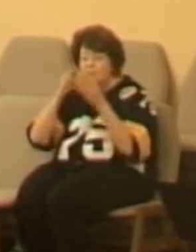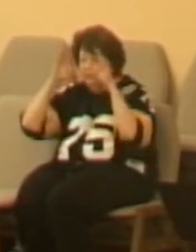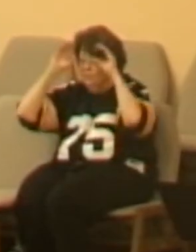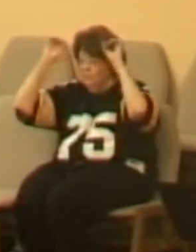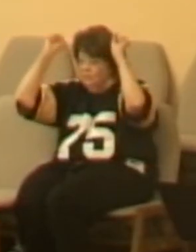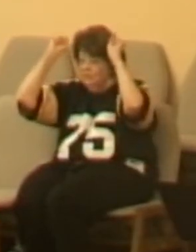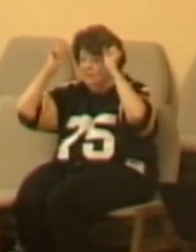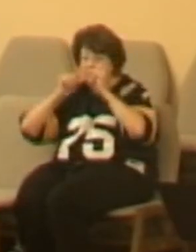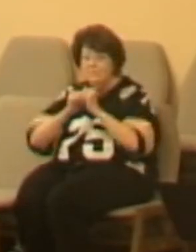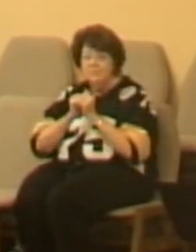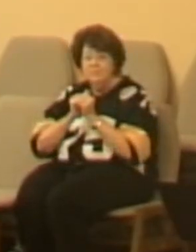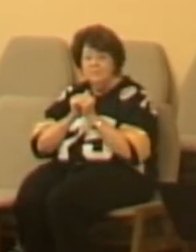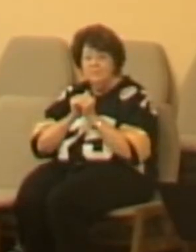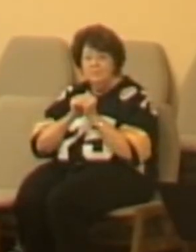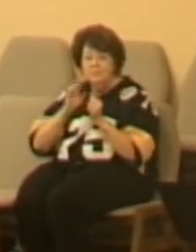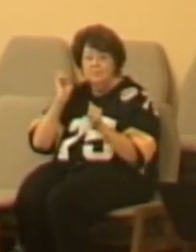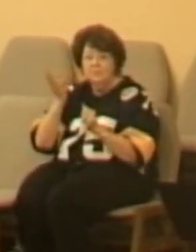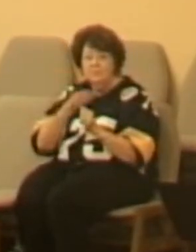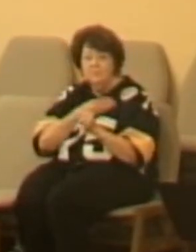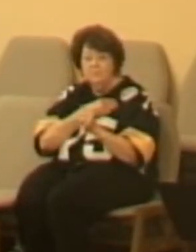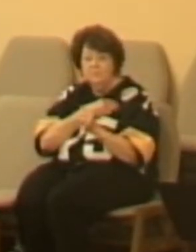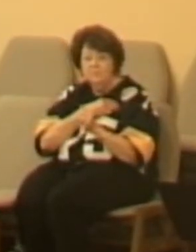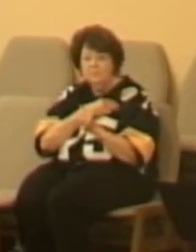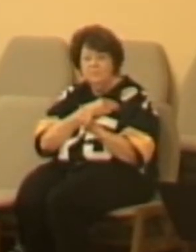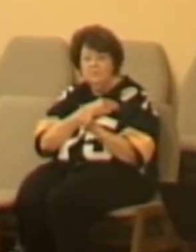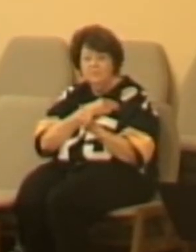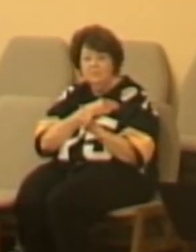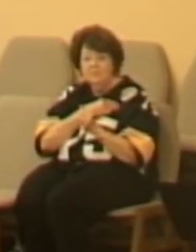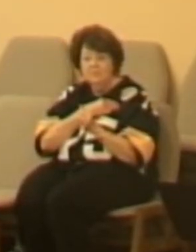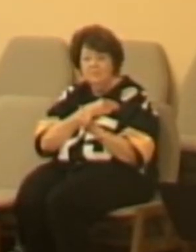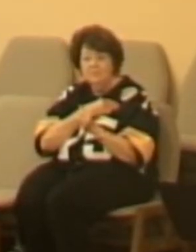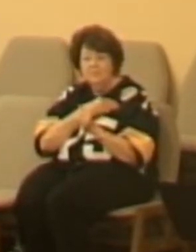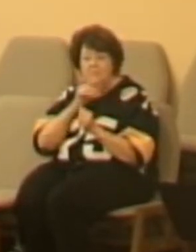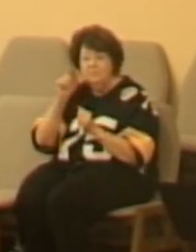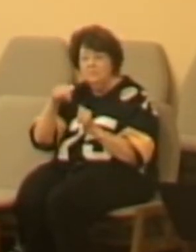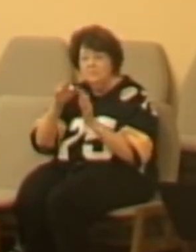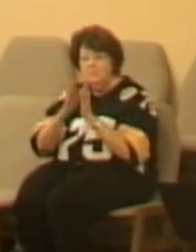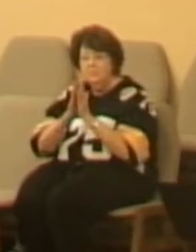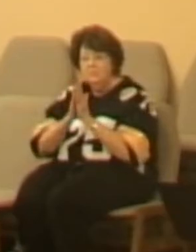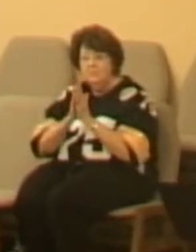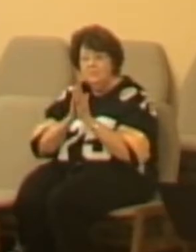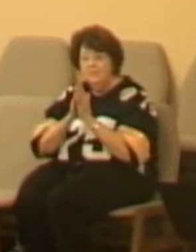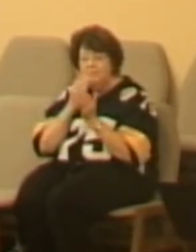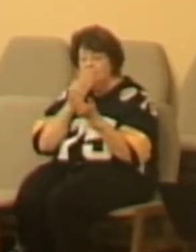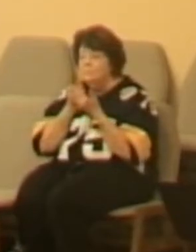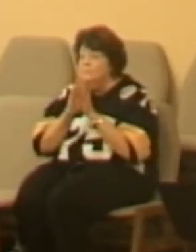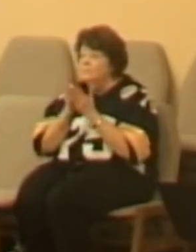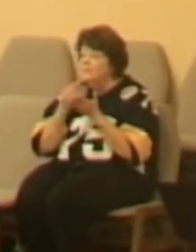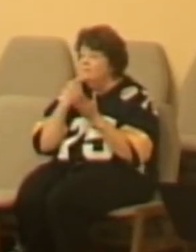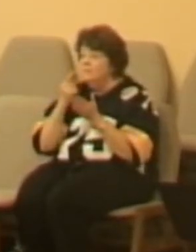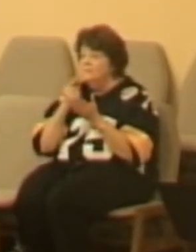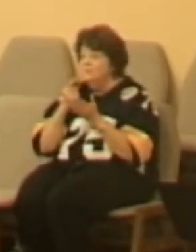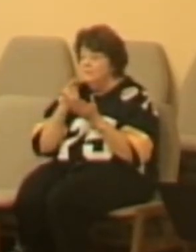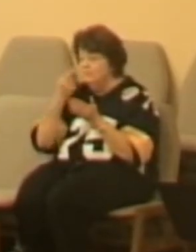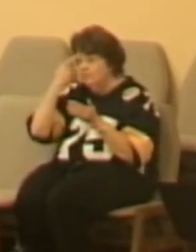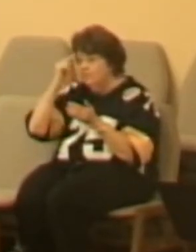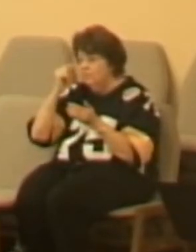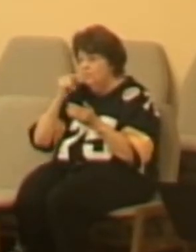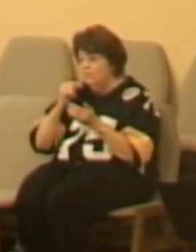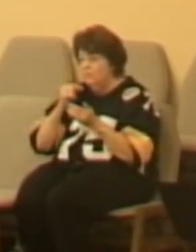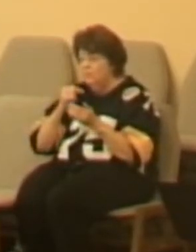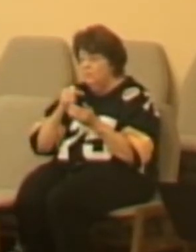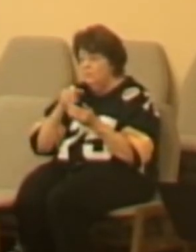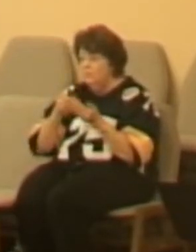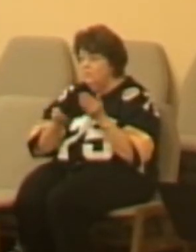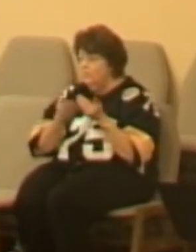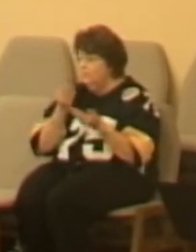is we are to pray for whoever is in leadership.